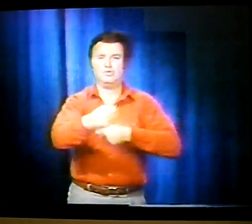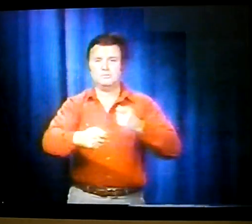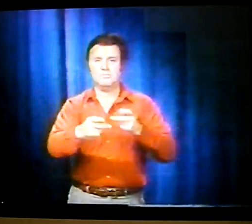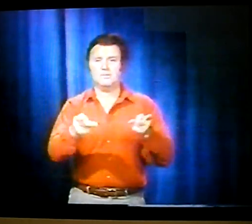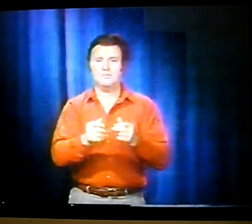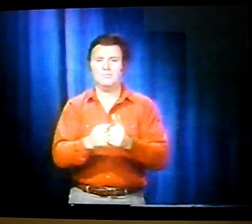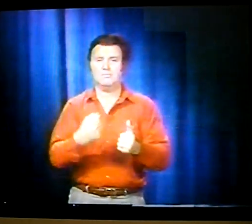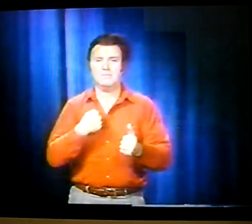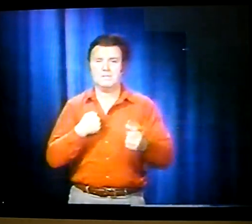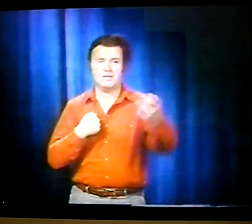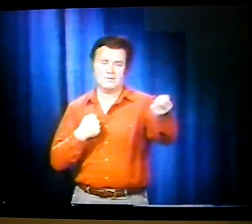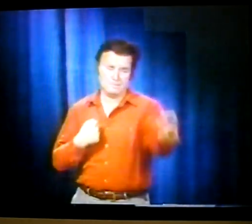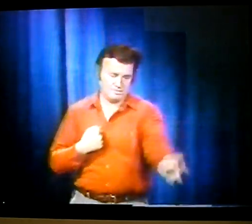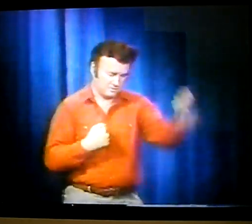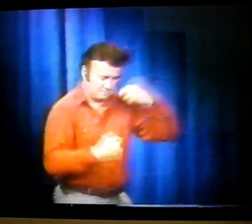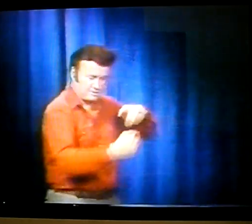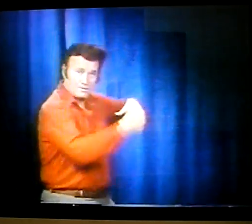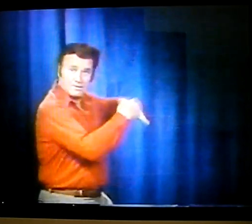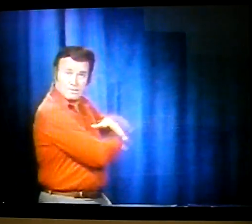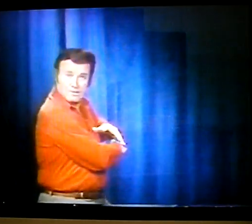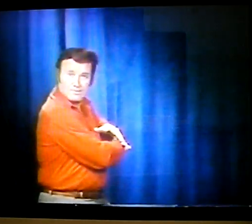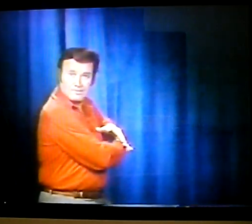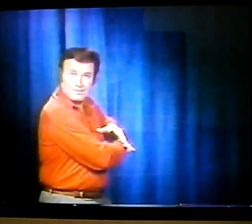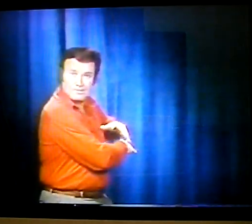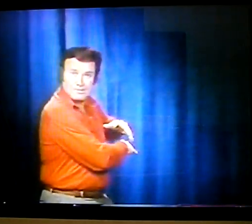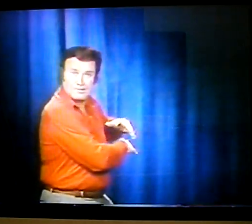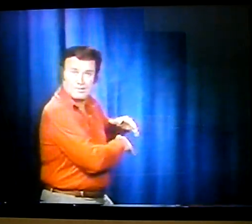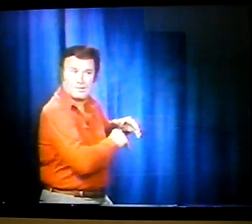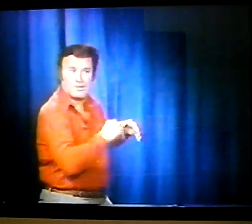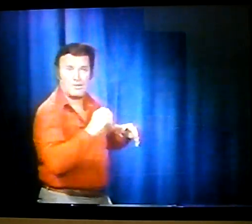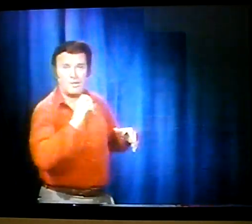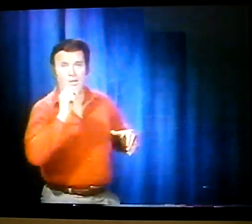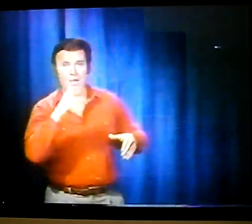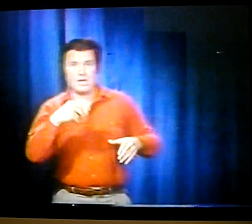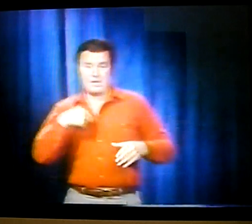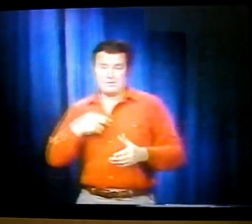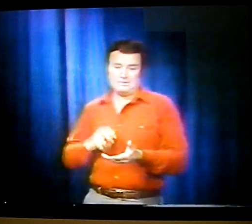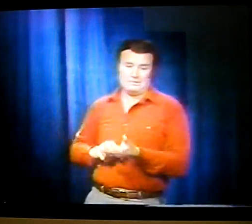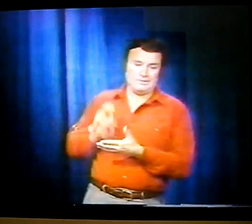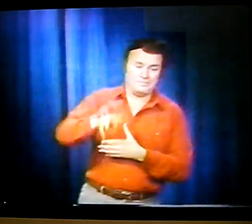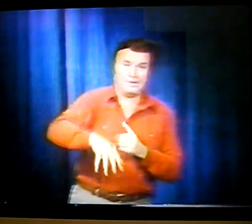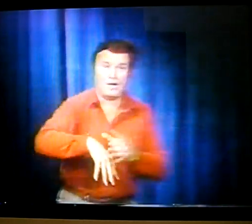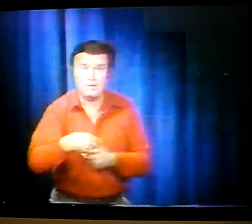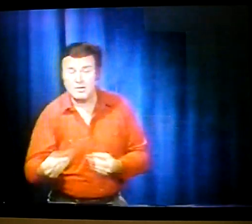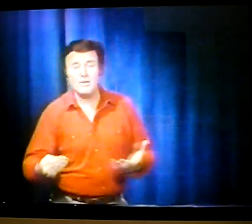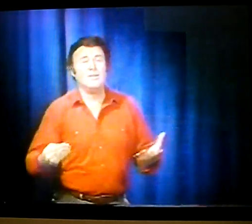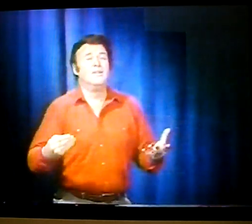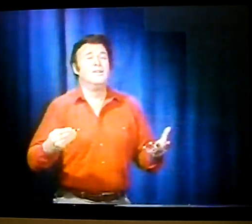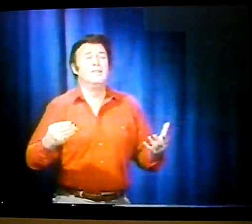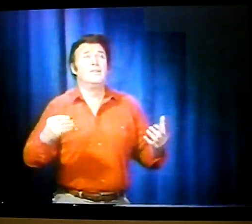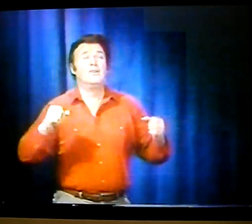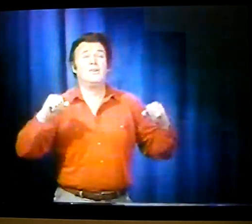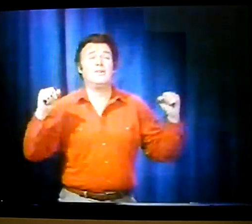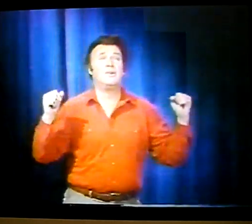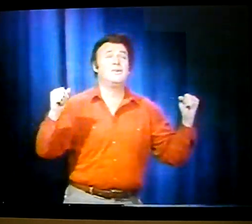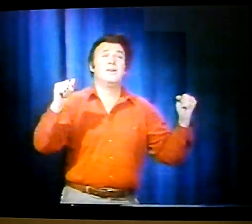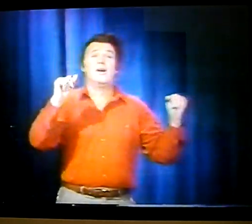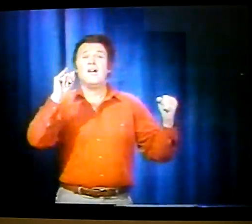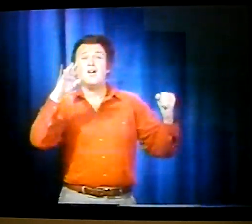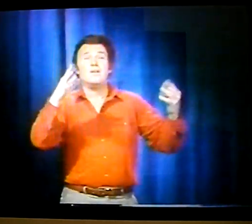you get down there and switch with me. So he climbed up top in the loft. I said, alright. And I got down. I stood outside for a